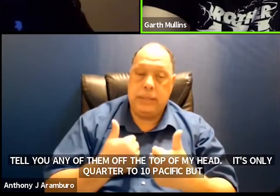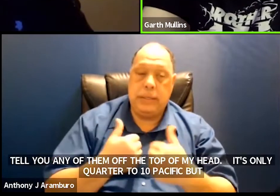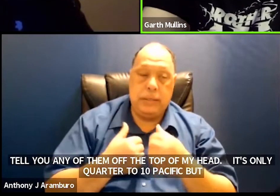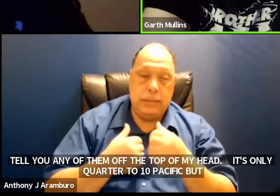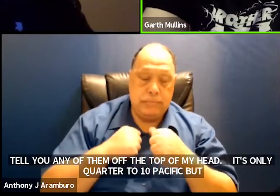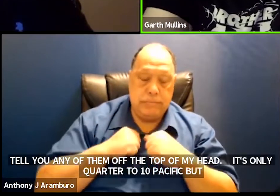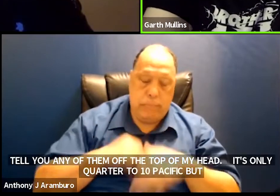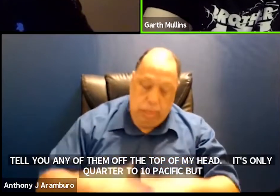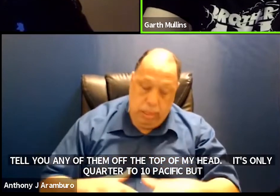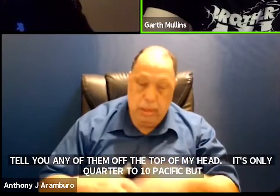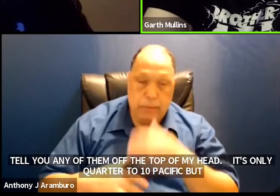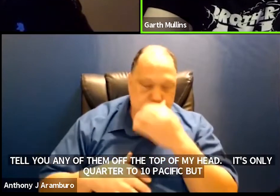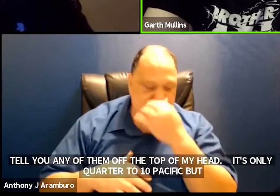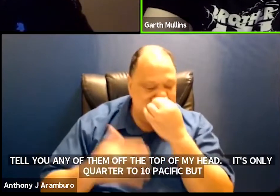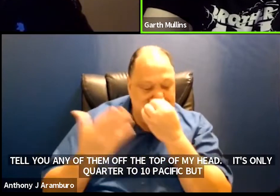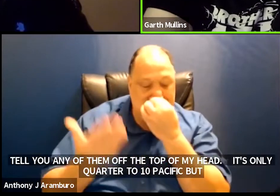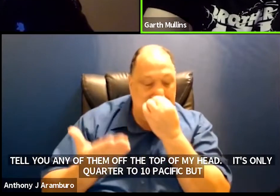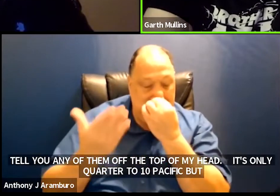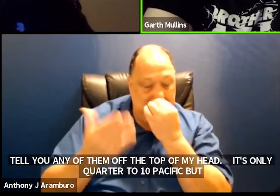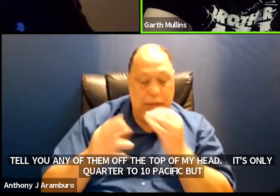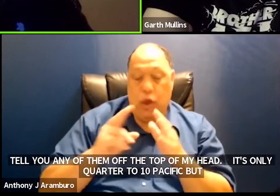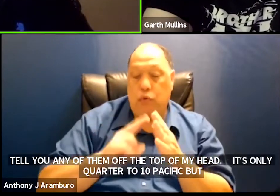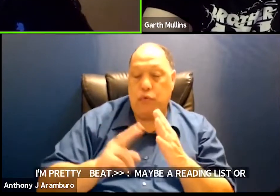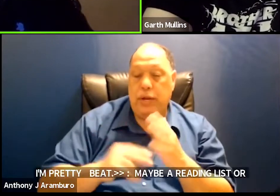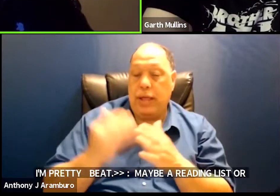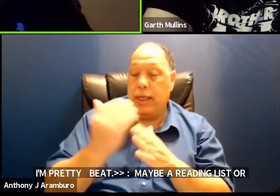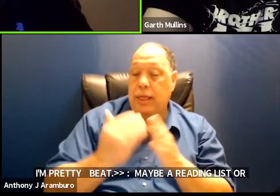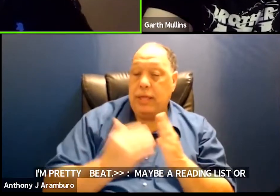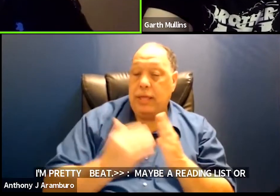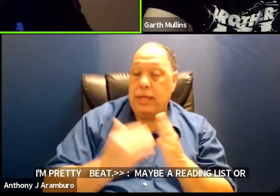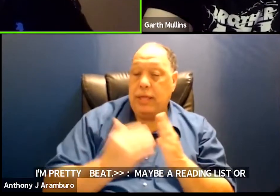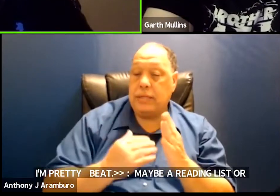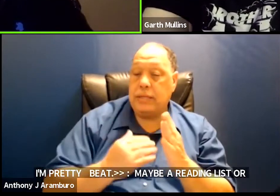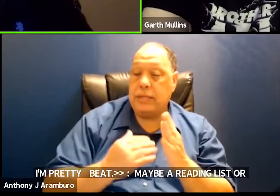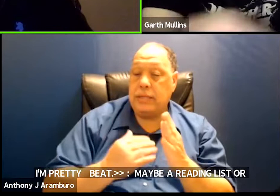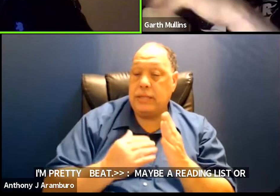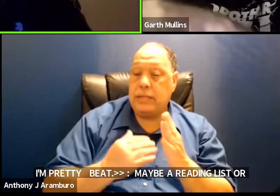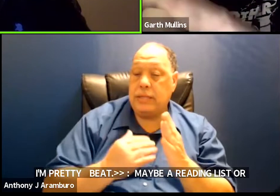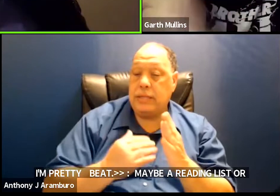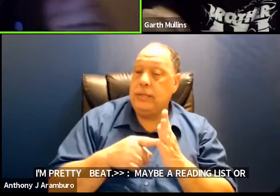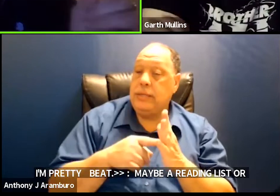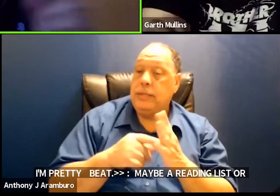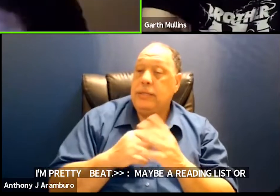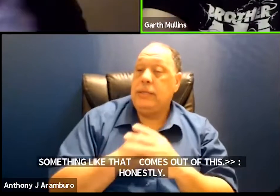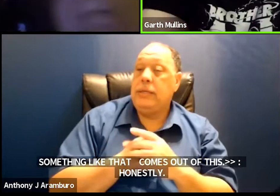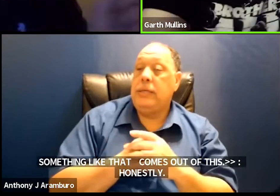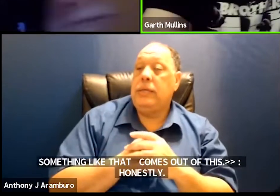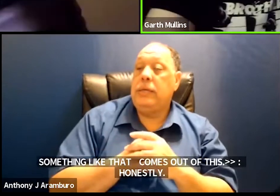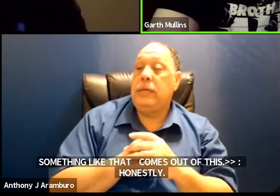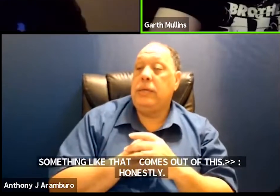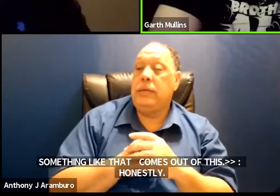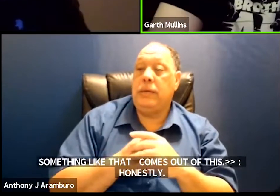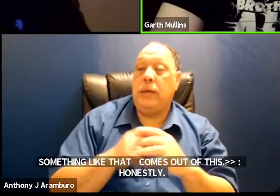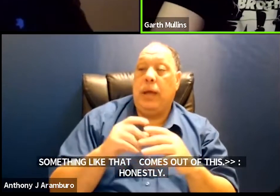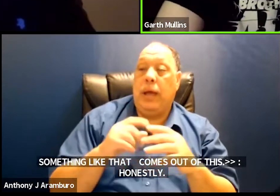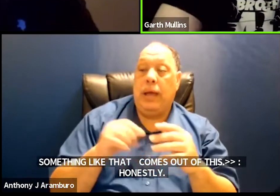maybe a reading list or something like that comes out of this honestly honestly if someone could comb through oh yeah